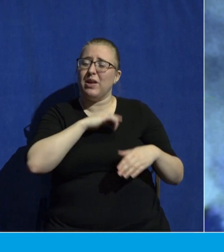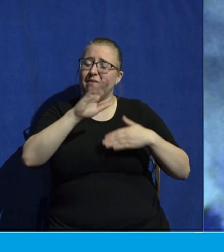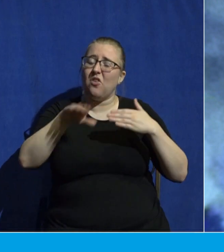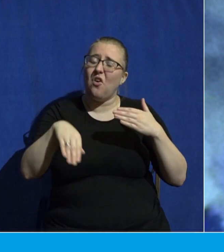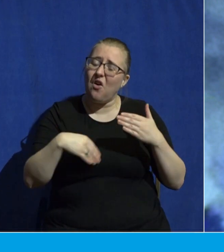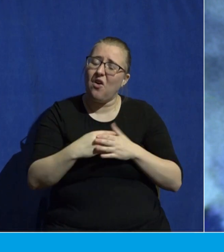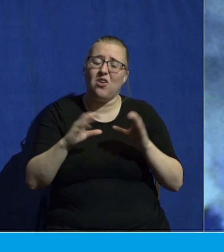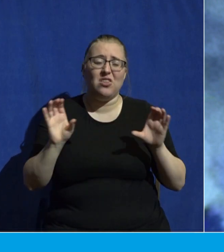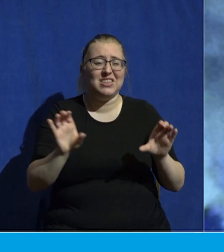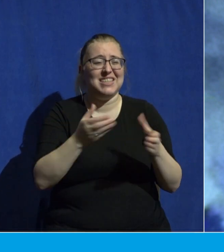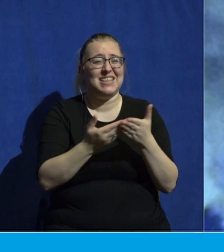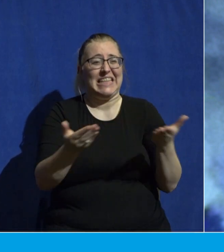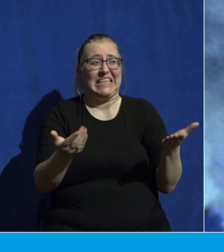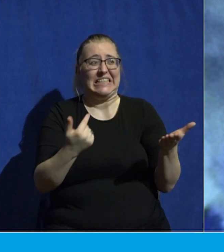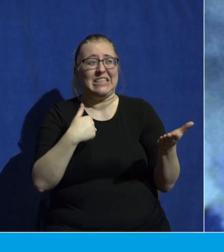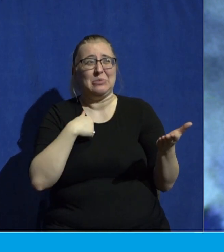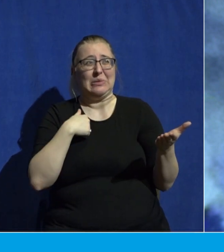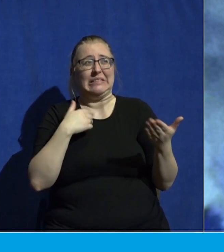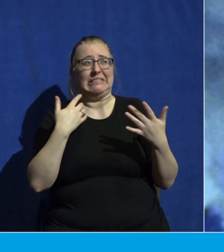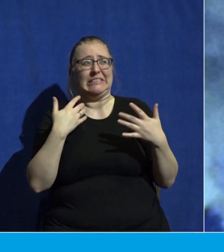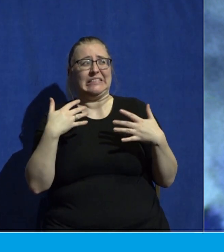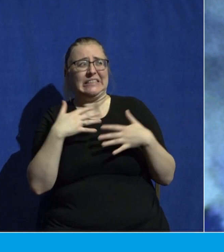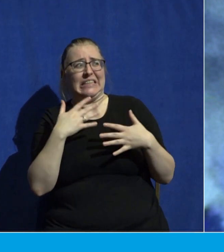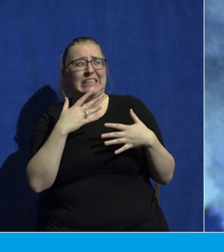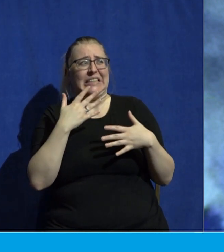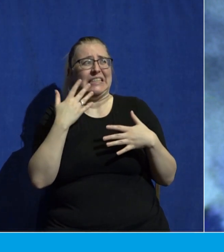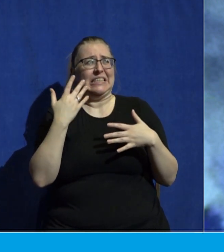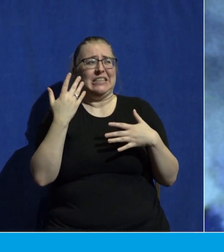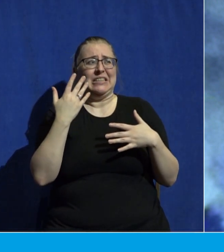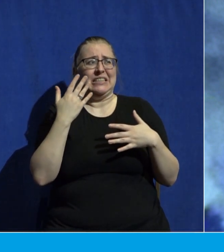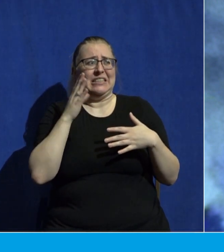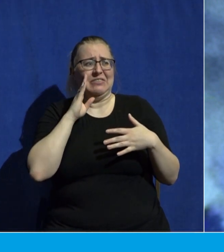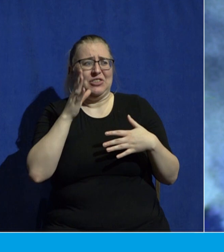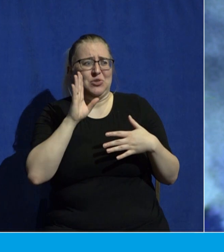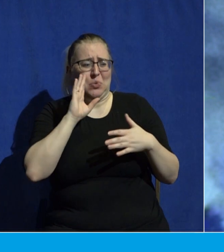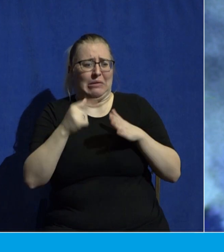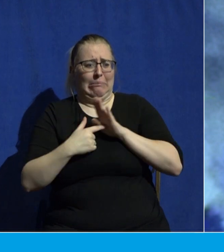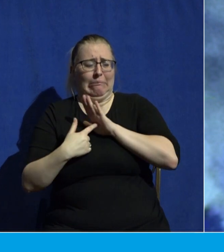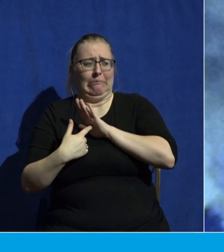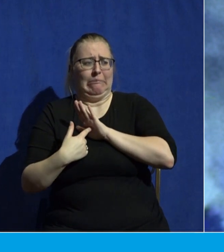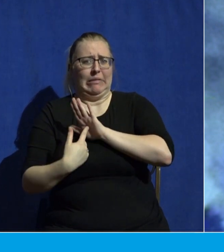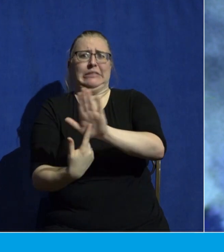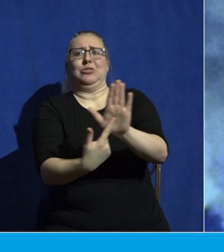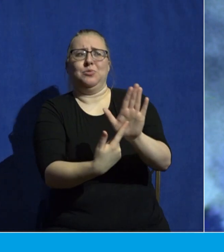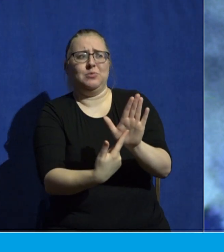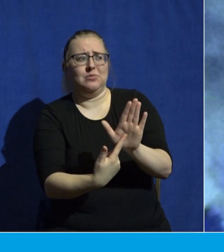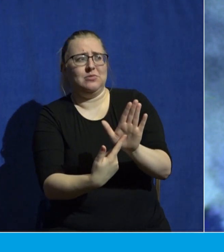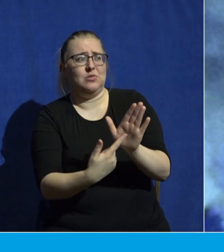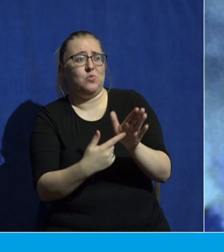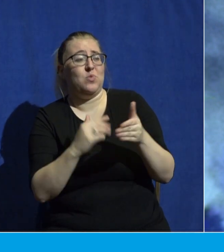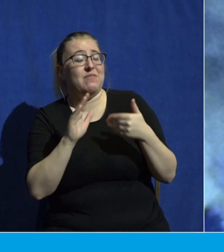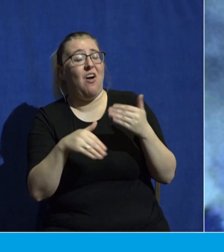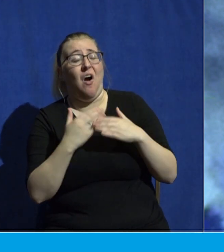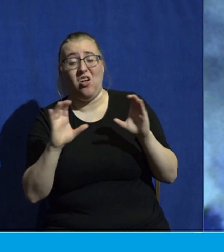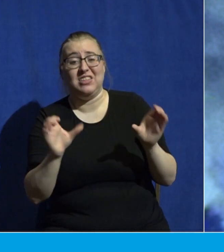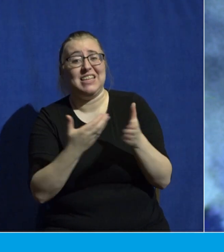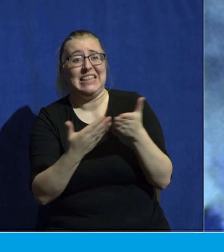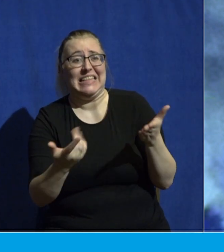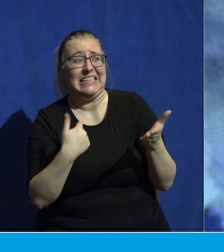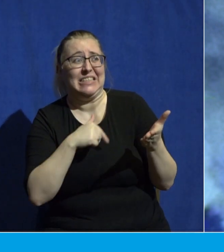that we fear one day will be exposed. We all have done things that we fear would be brought to the